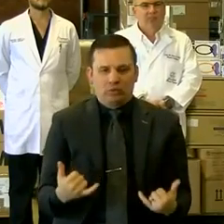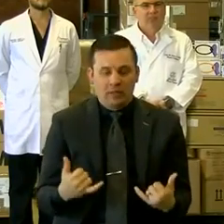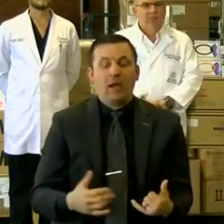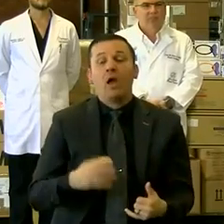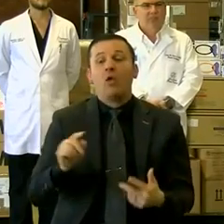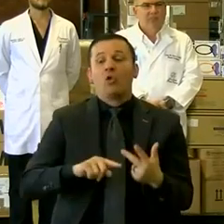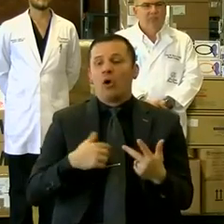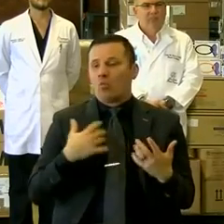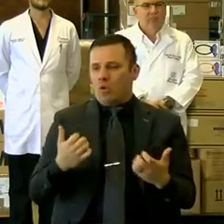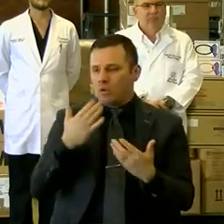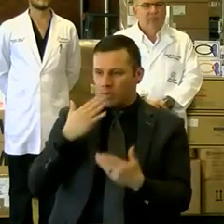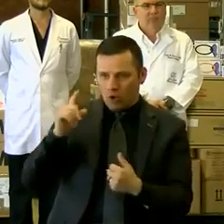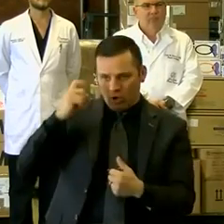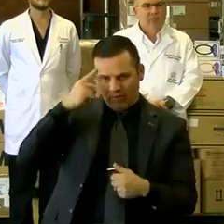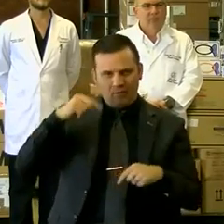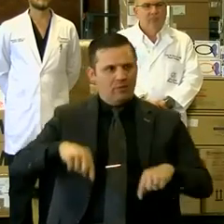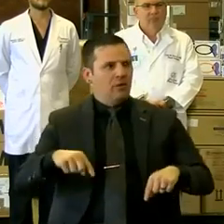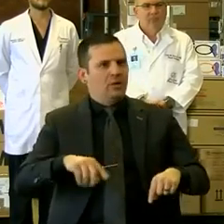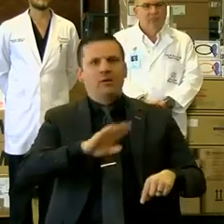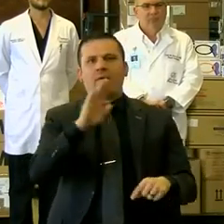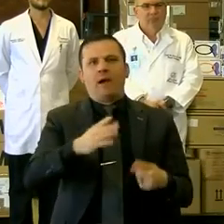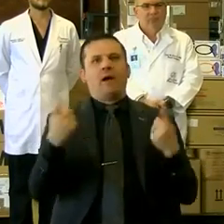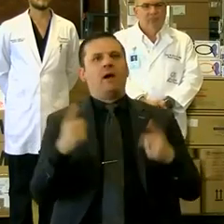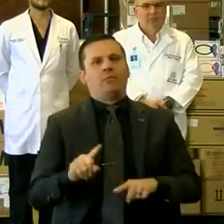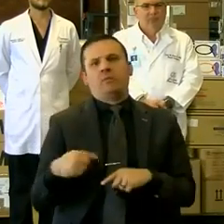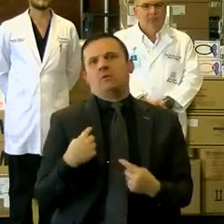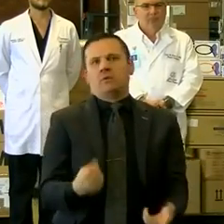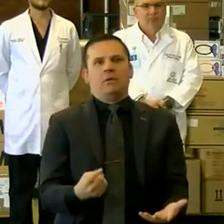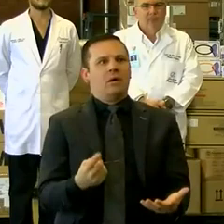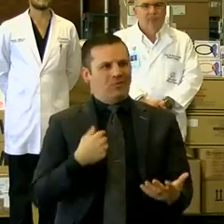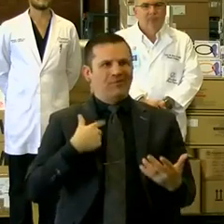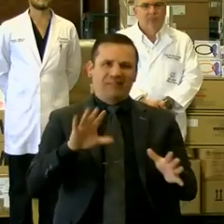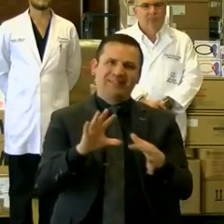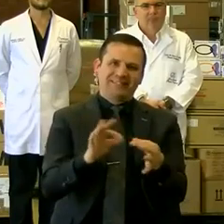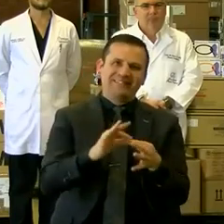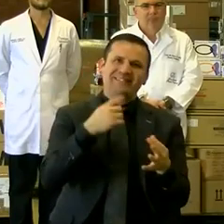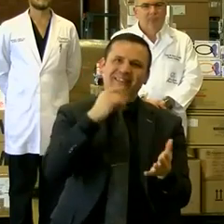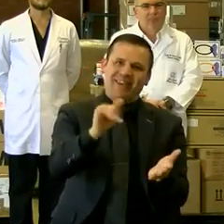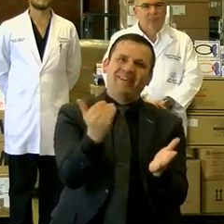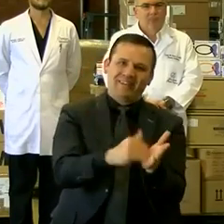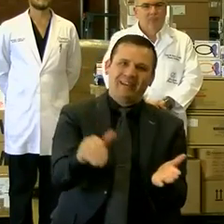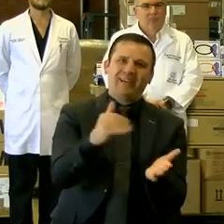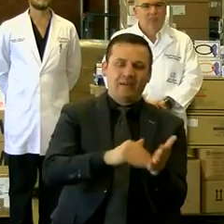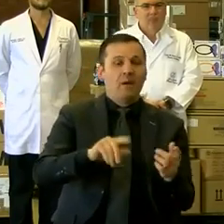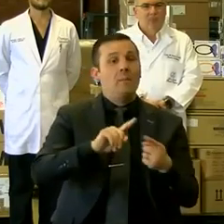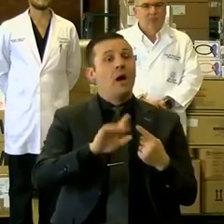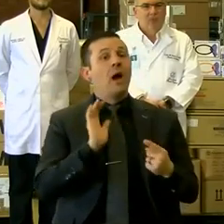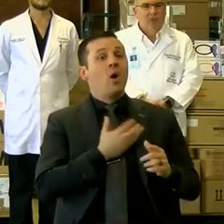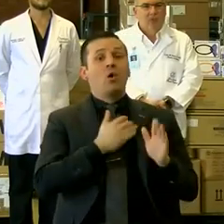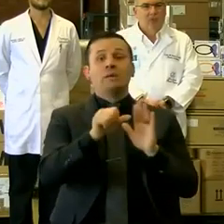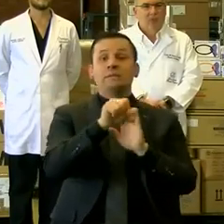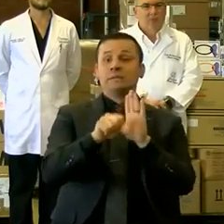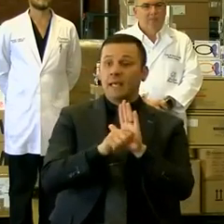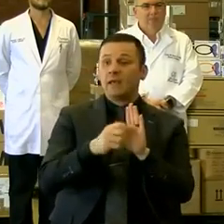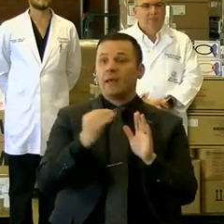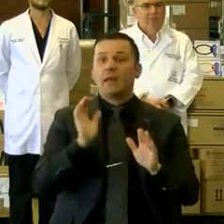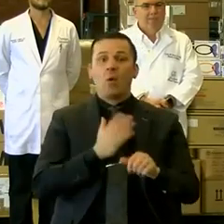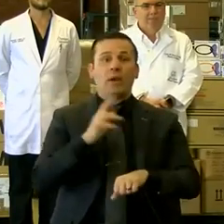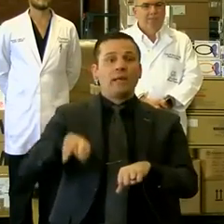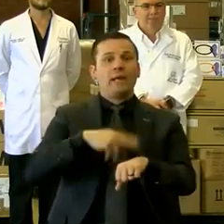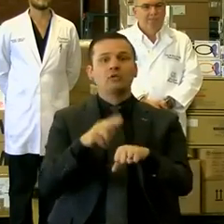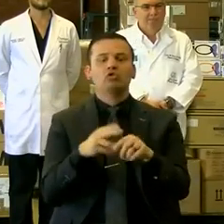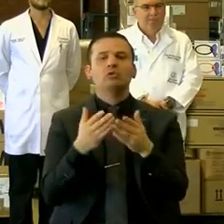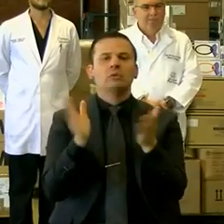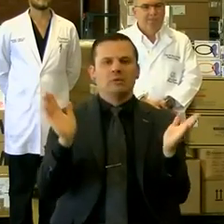And third, Governor, this is an unprecedented event, as we've said all along. But our state and our nation has a way of dealing with unprecedented events.